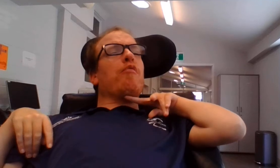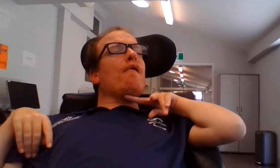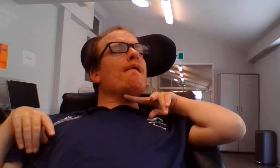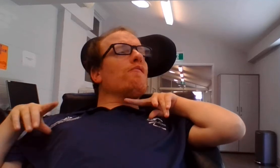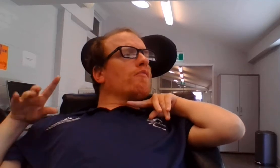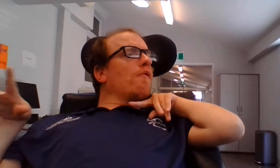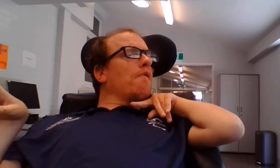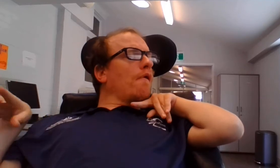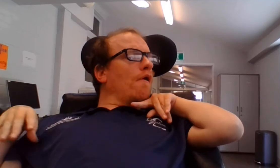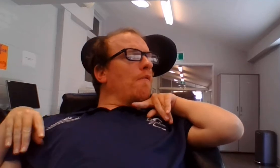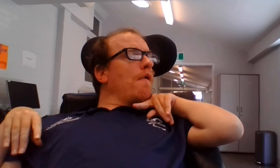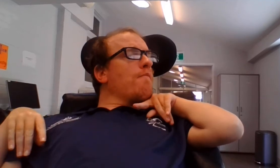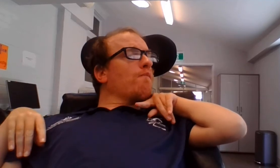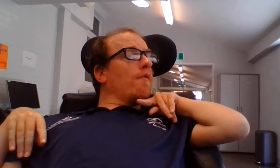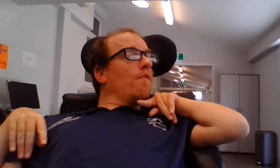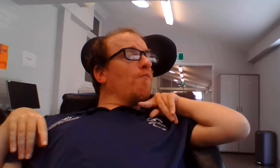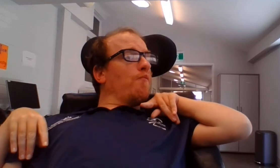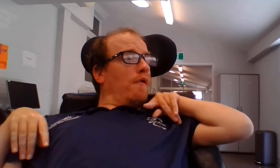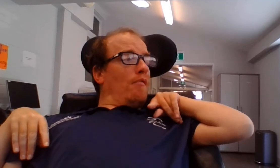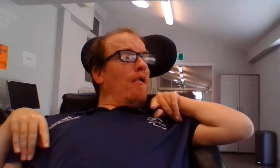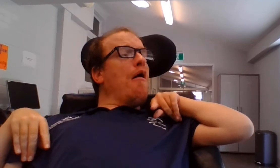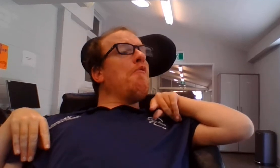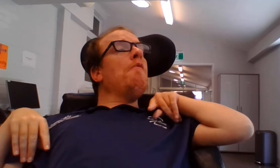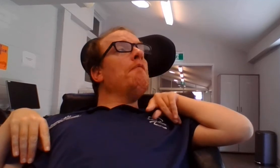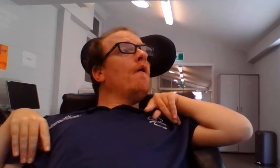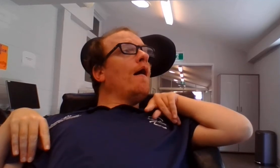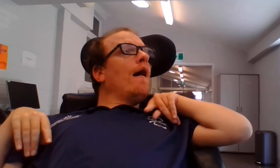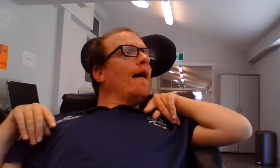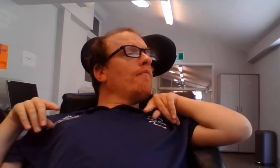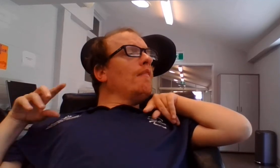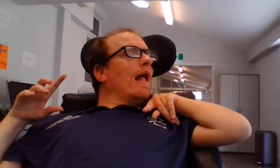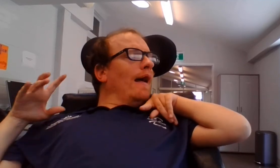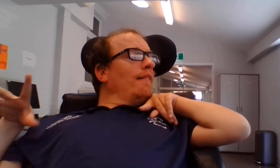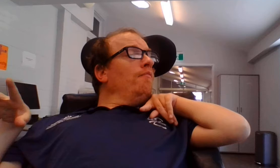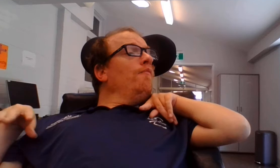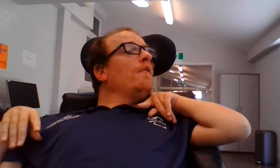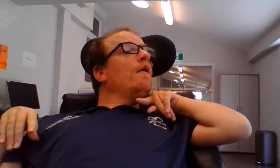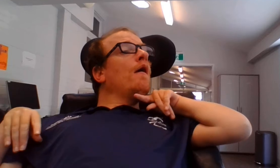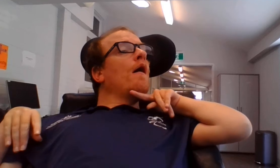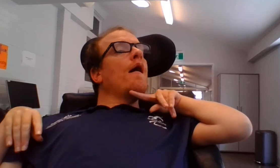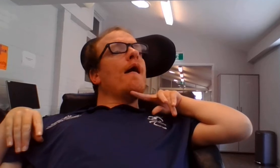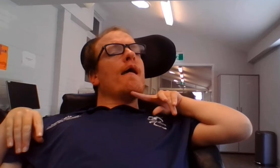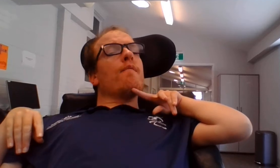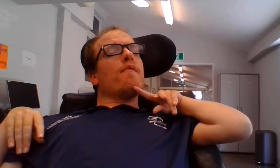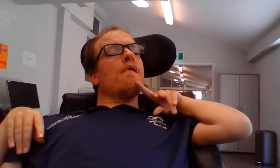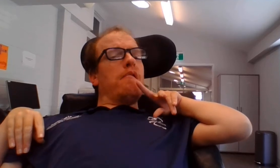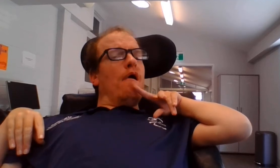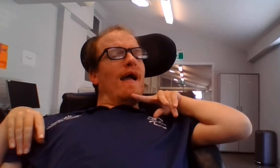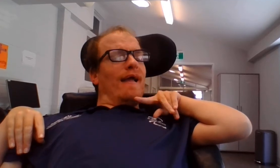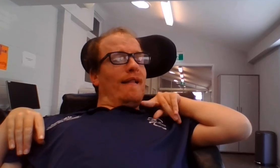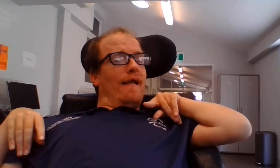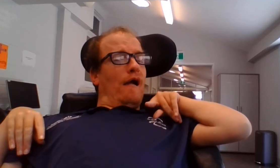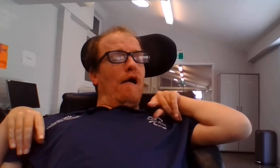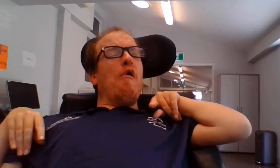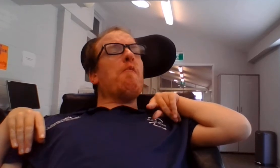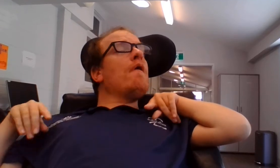please do comment below, and if you'd like any help,